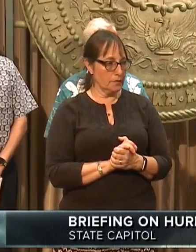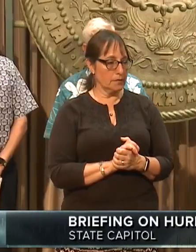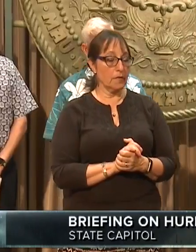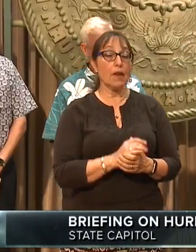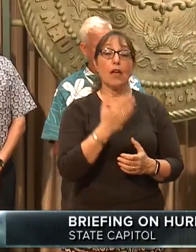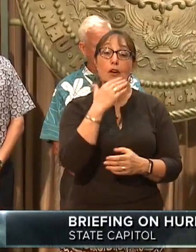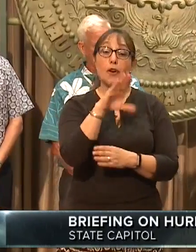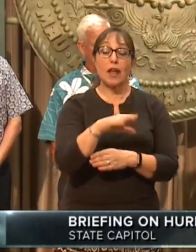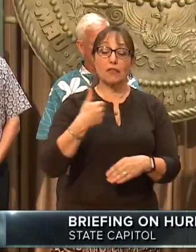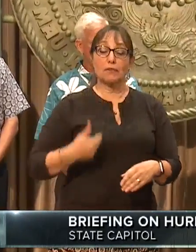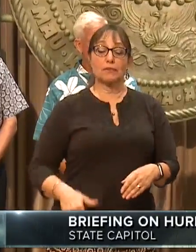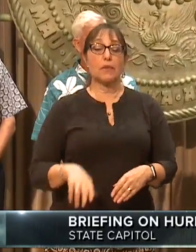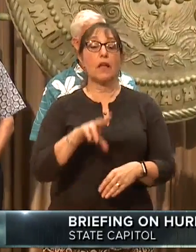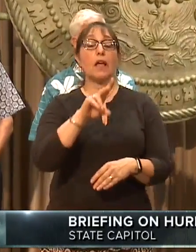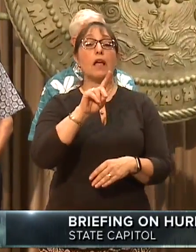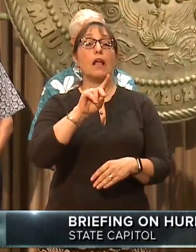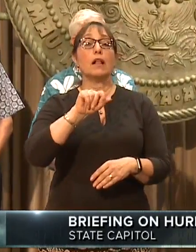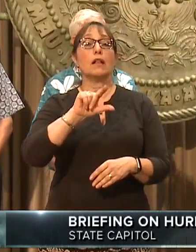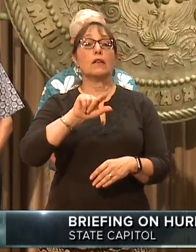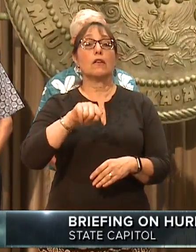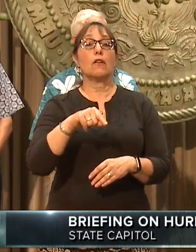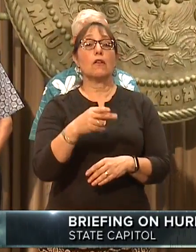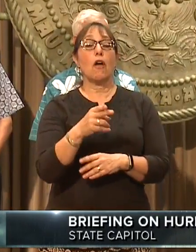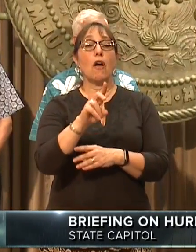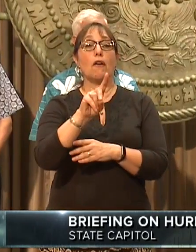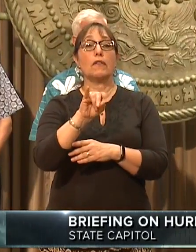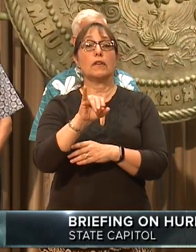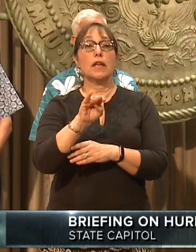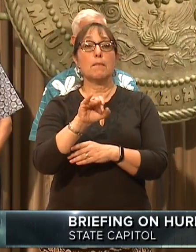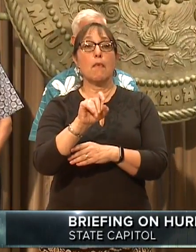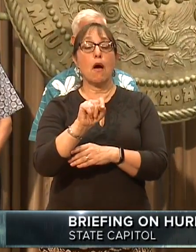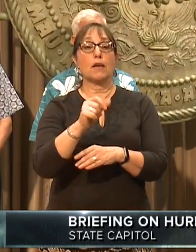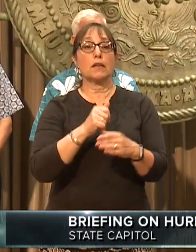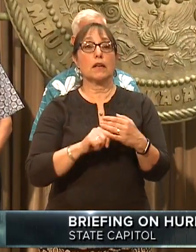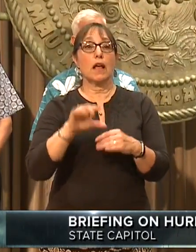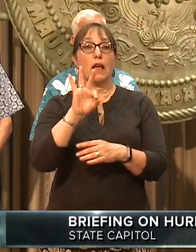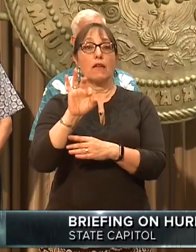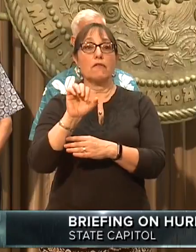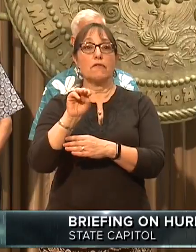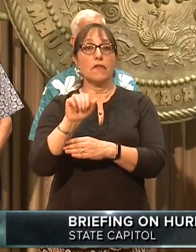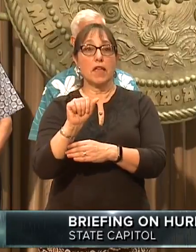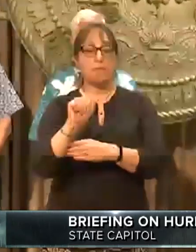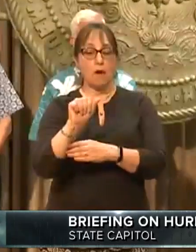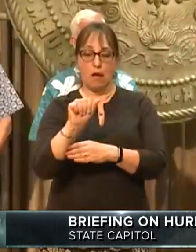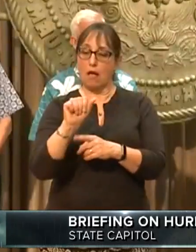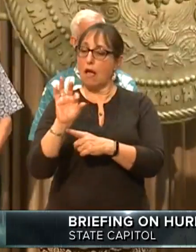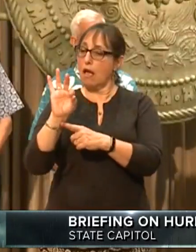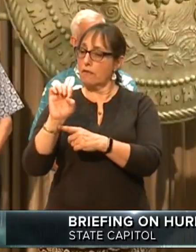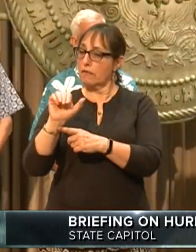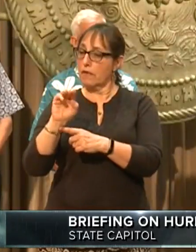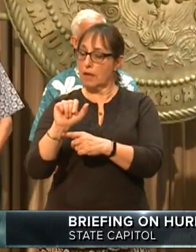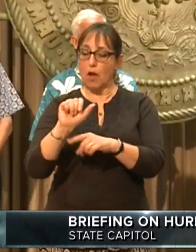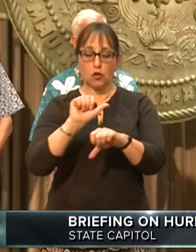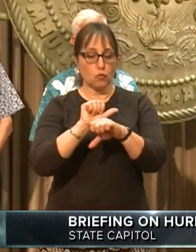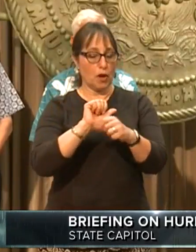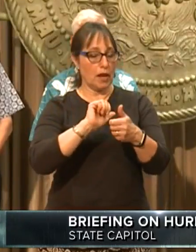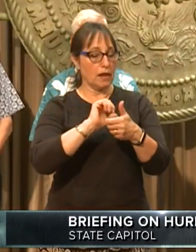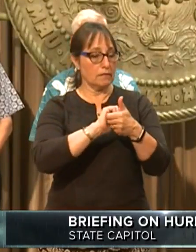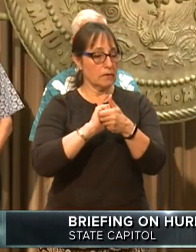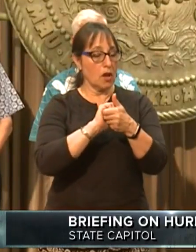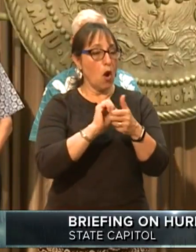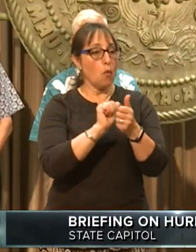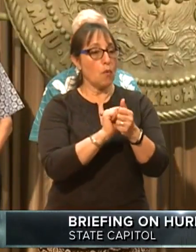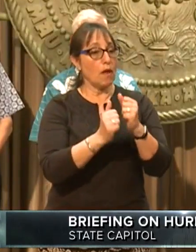Good afternoon, Dolph D. Mount with FEMA. FEMA's here in Hawaii working side-by-side with our county